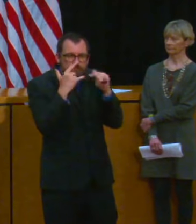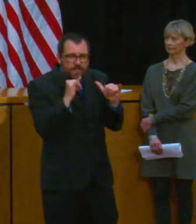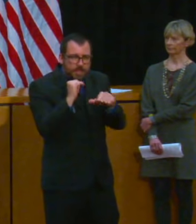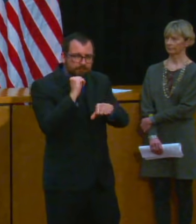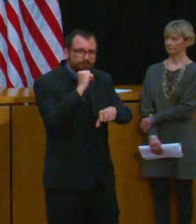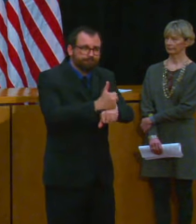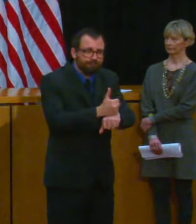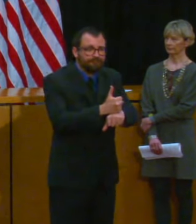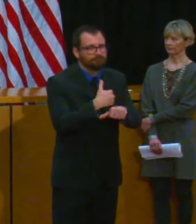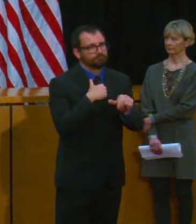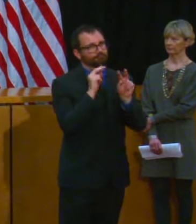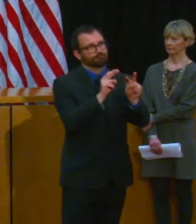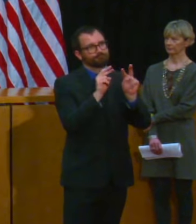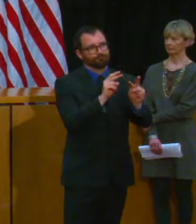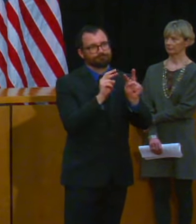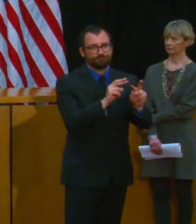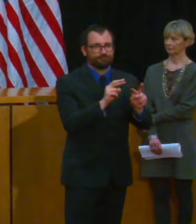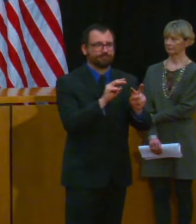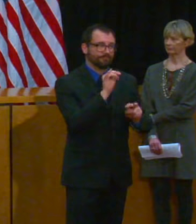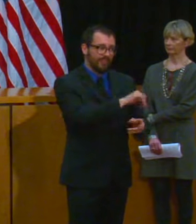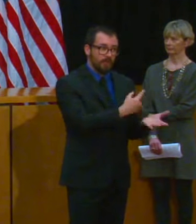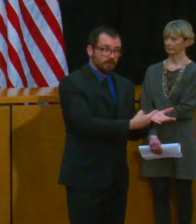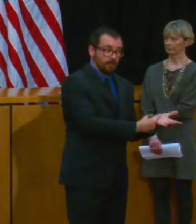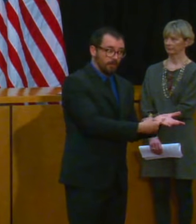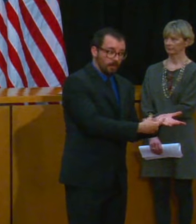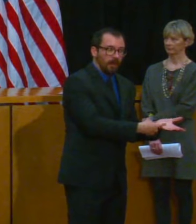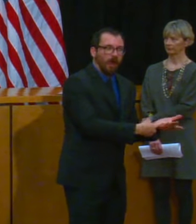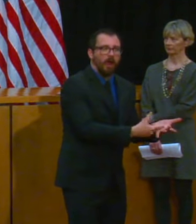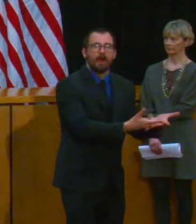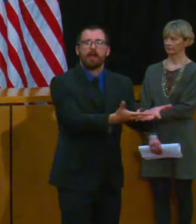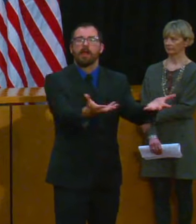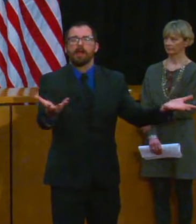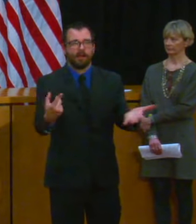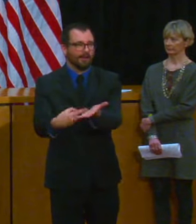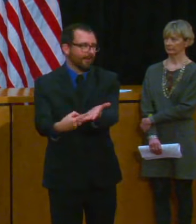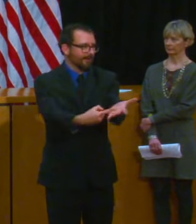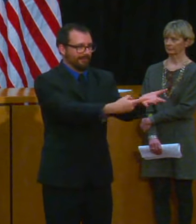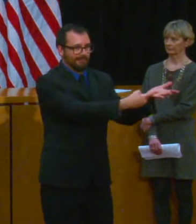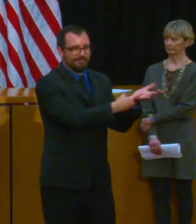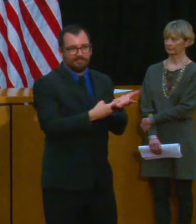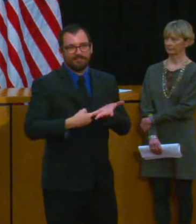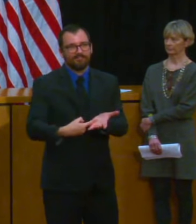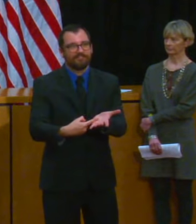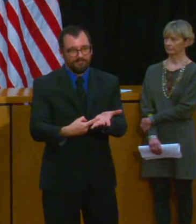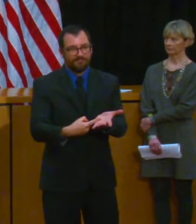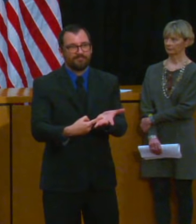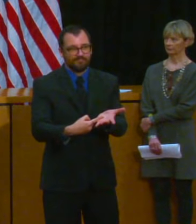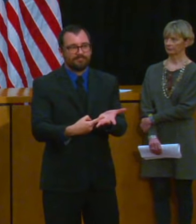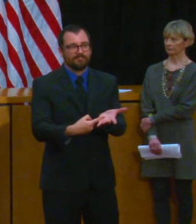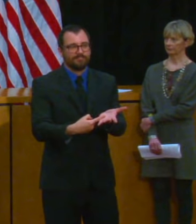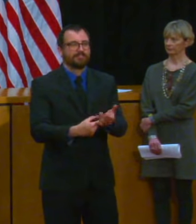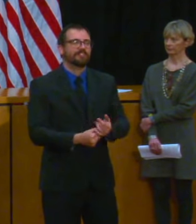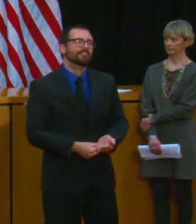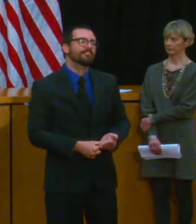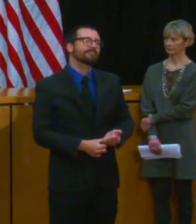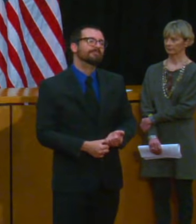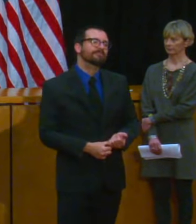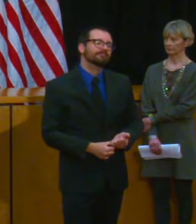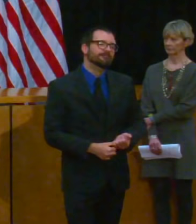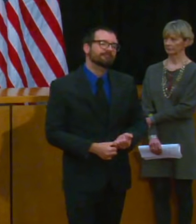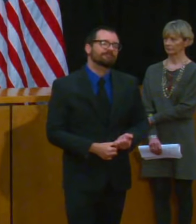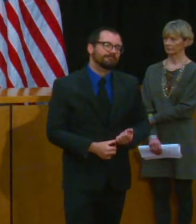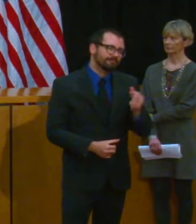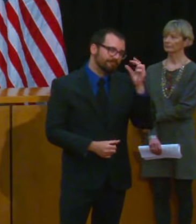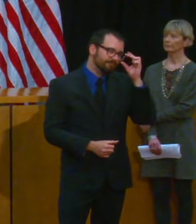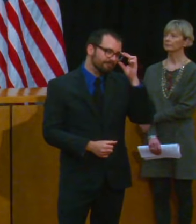all of you at some point down the road we do continue to talk on a regular basis with our colleagues around the Northeast